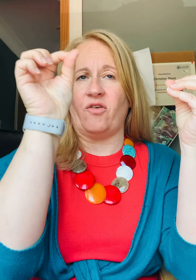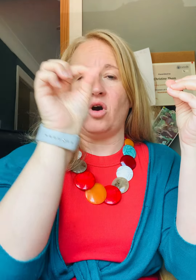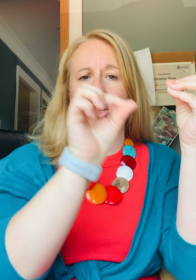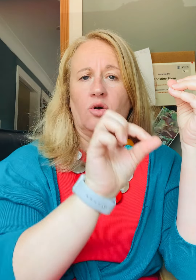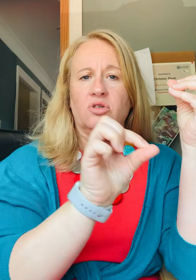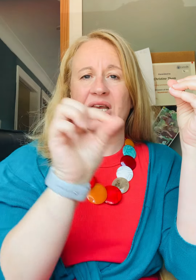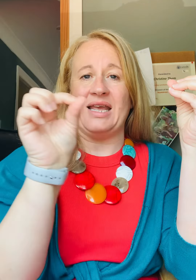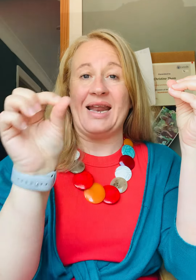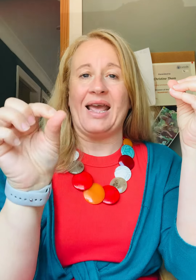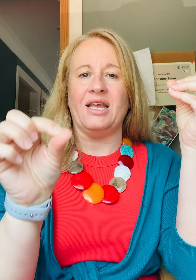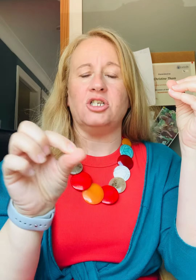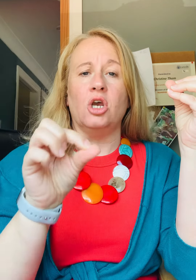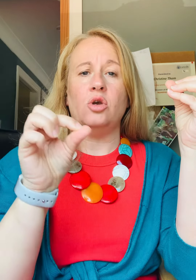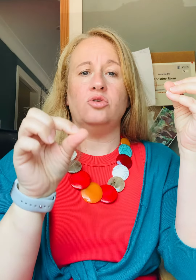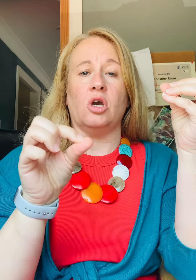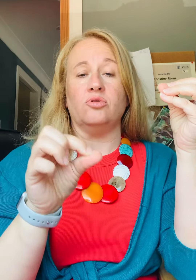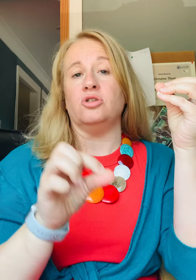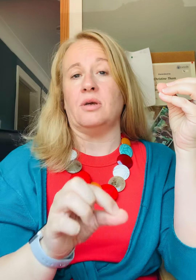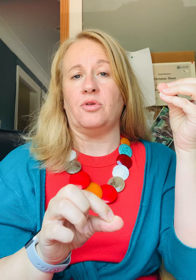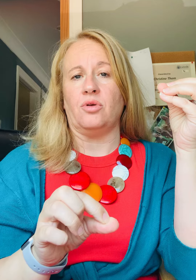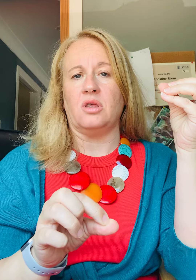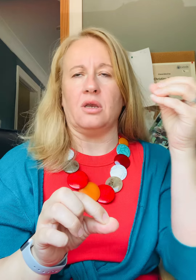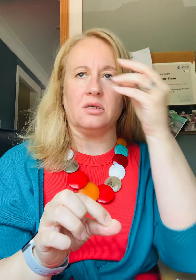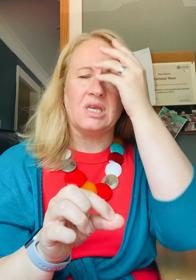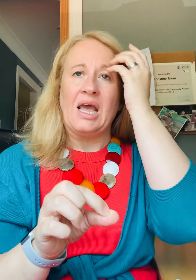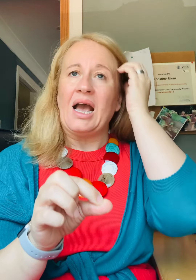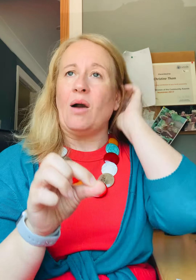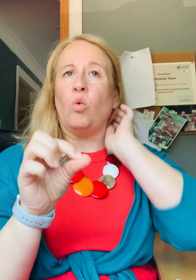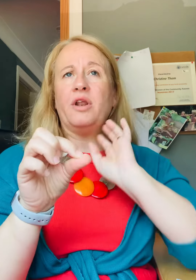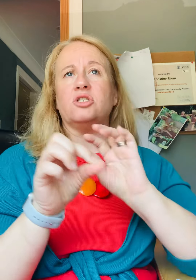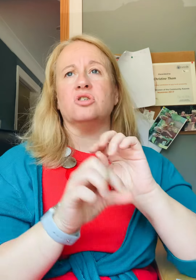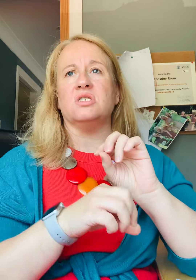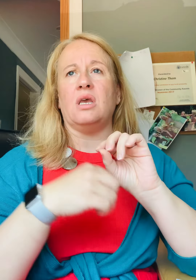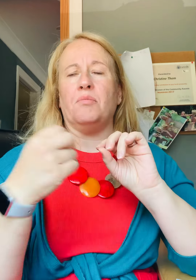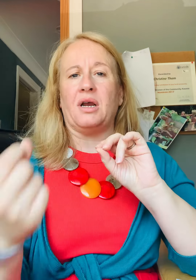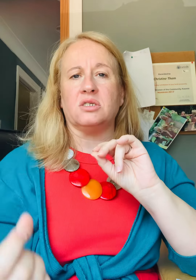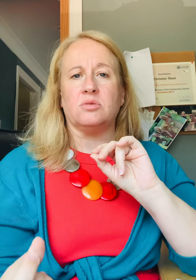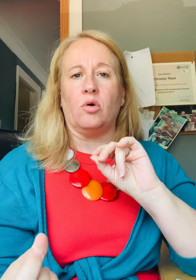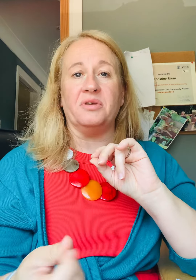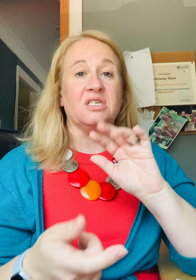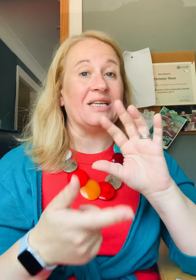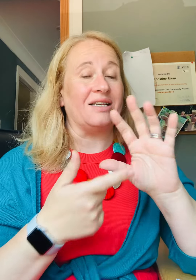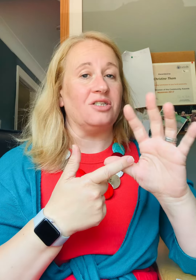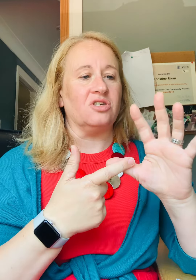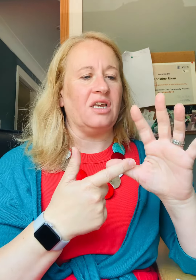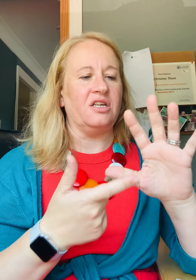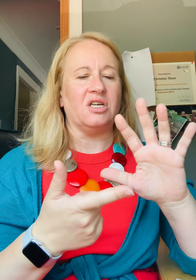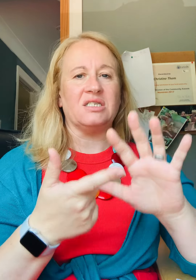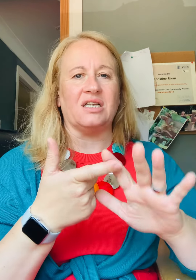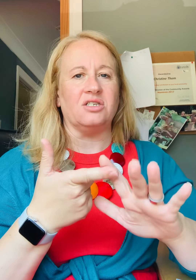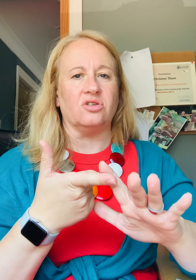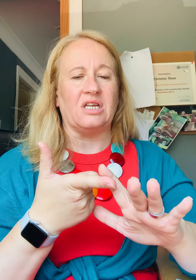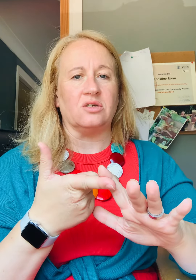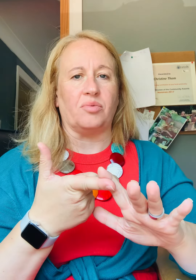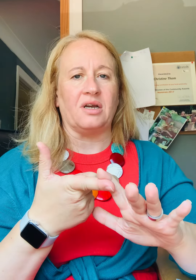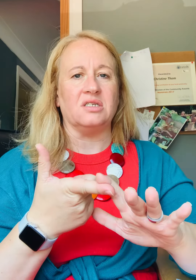and under in age who don't do them three things. And what it does is it impacts a small business as it does the NHS, as it does dental practices.